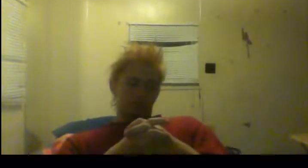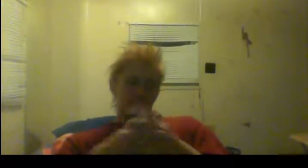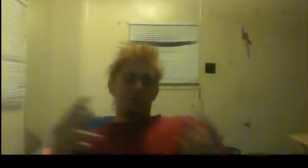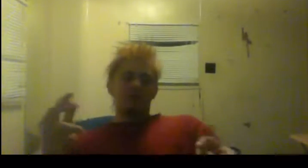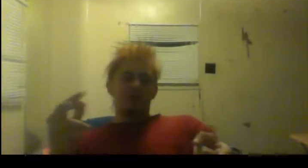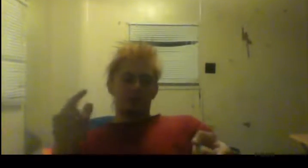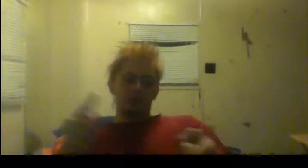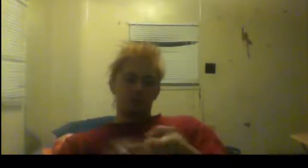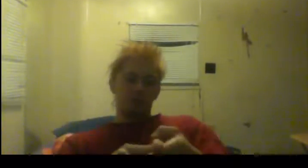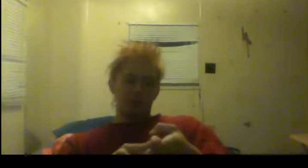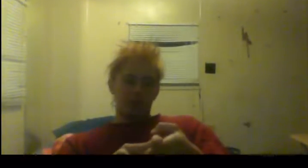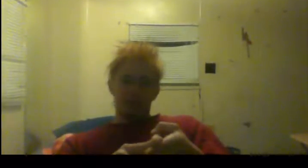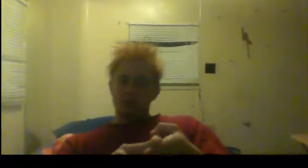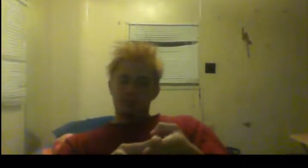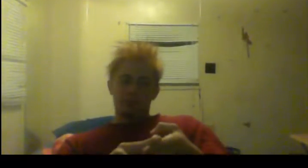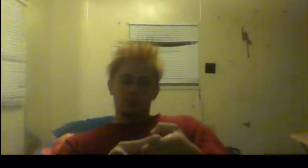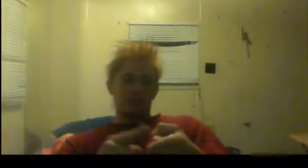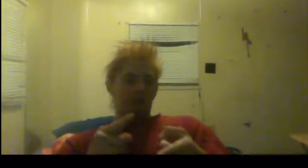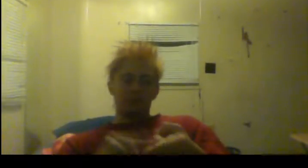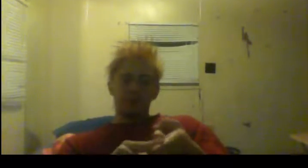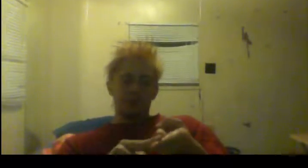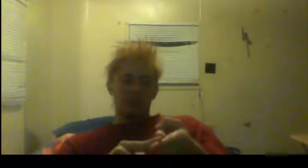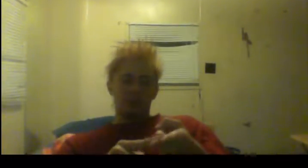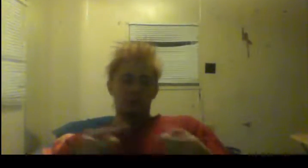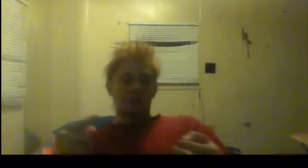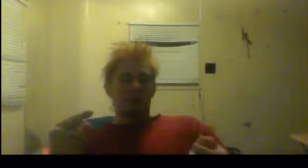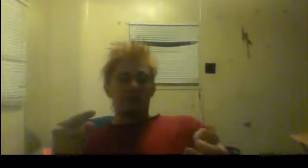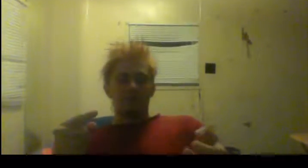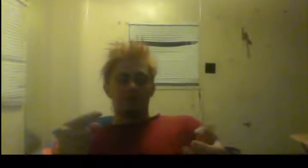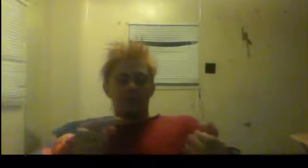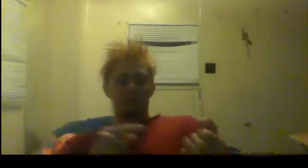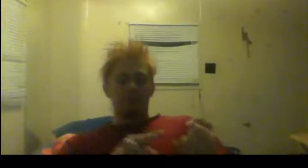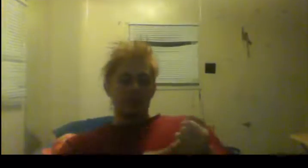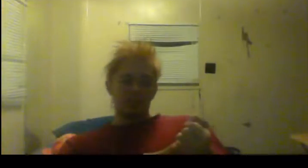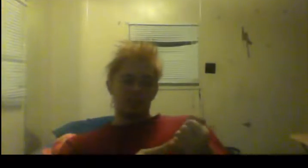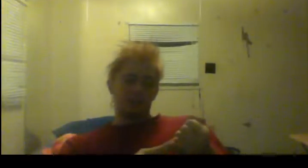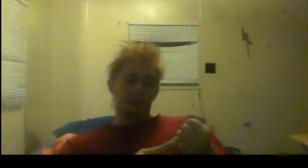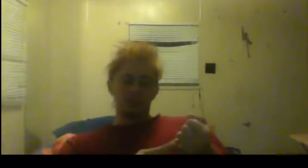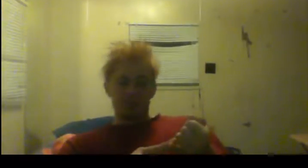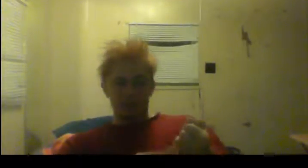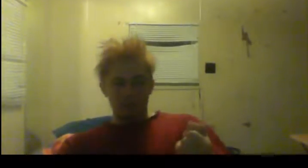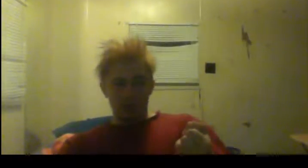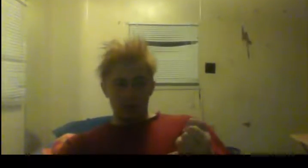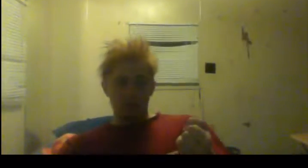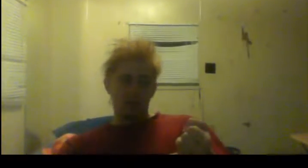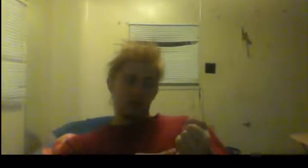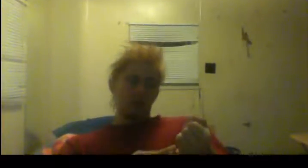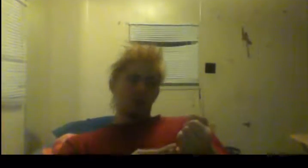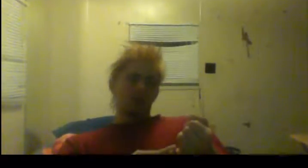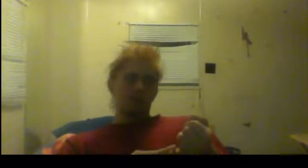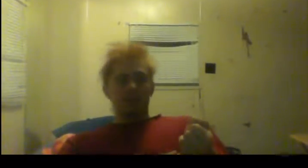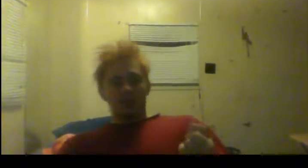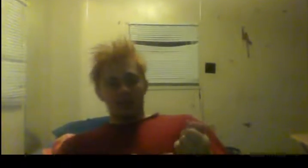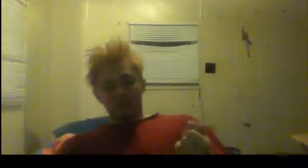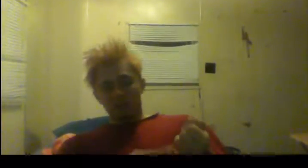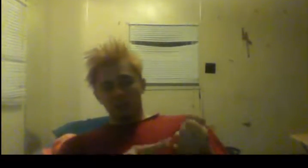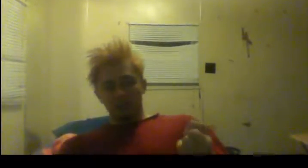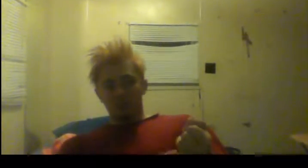If you have a slow metabolism, you don't have to eat that much. If you have, if you have a fast metabolism like mine, to get gains is much more